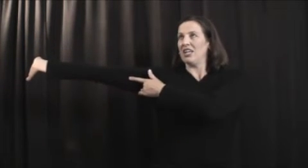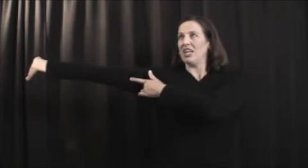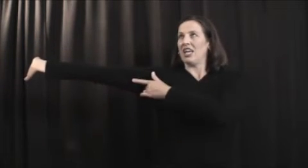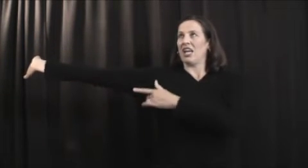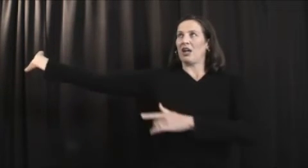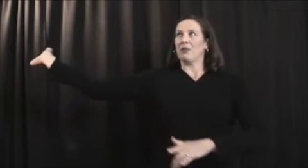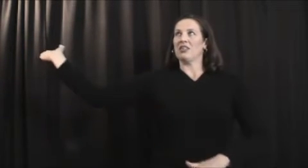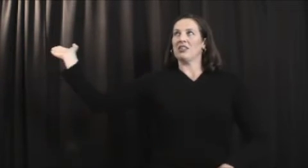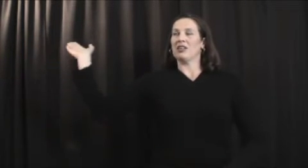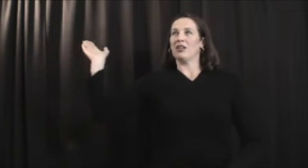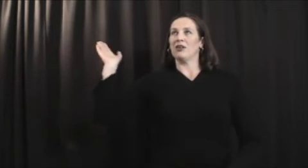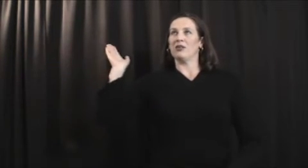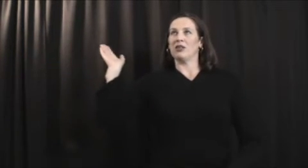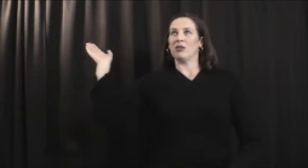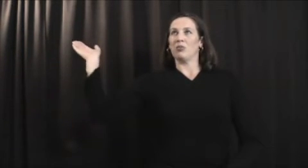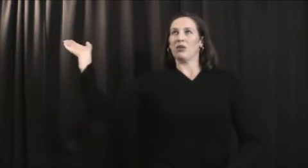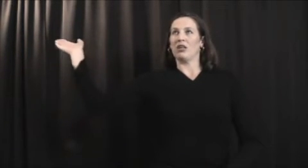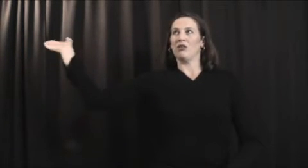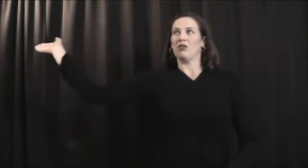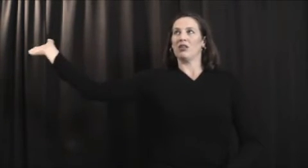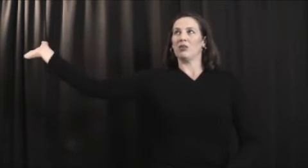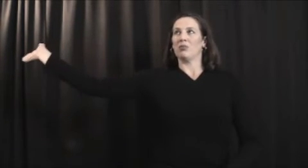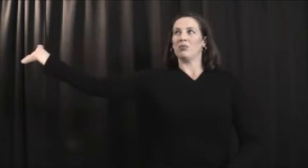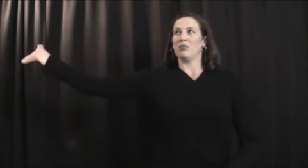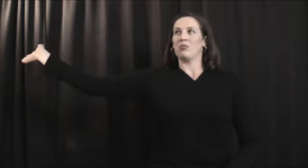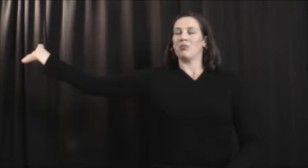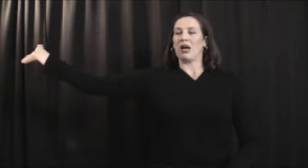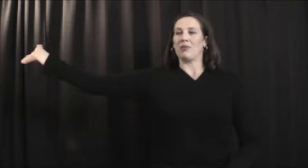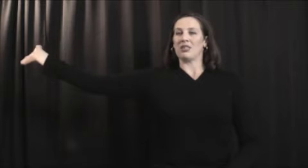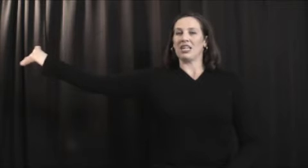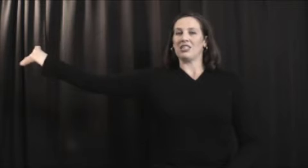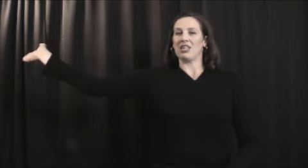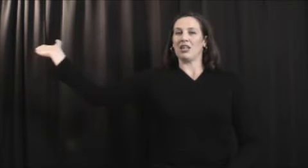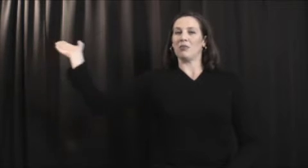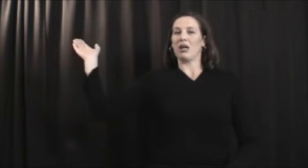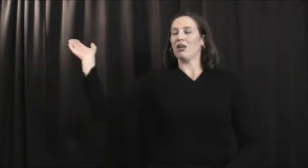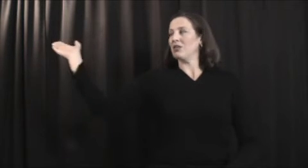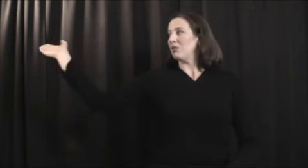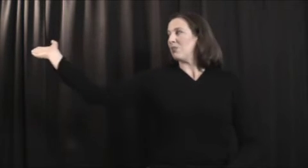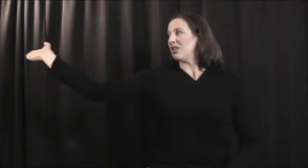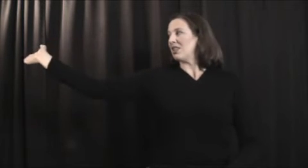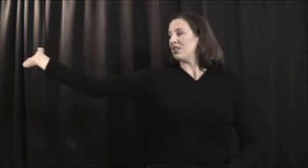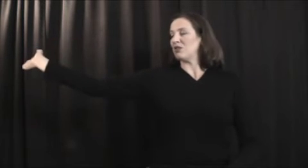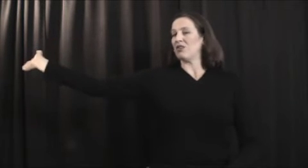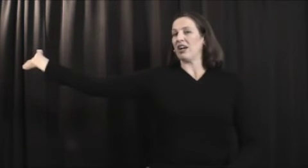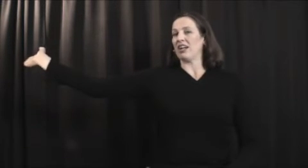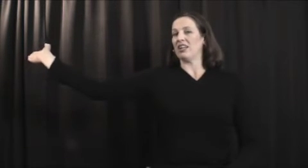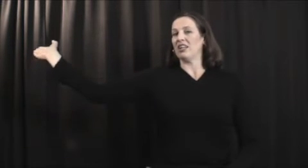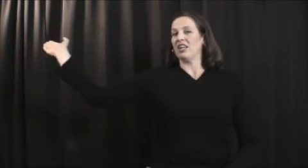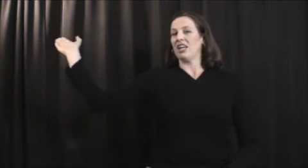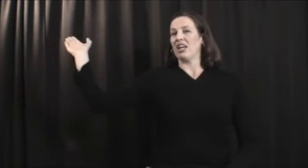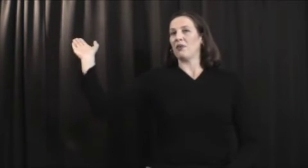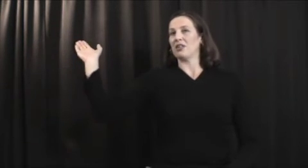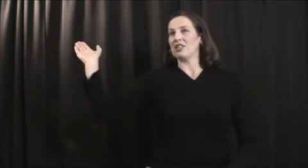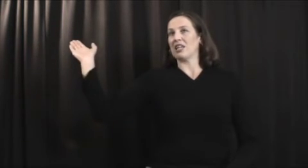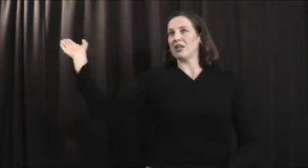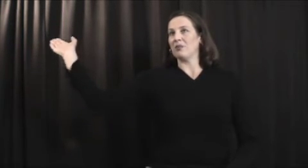And I want you to go to the point you feel the tension. It may only be this far and I want you to come